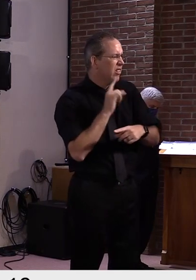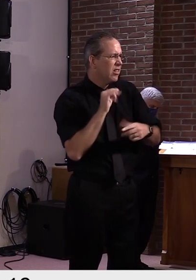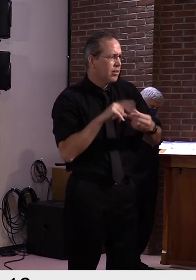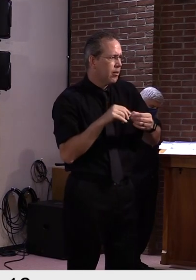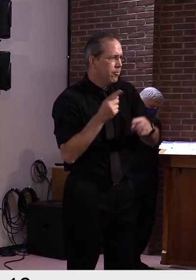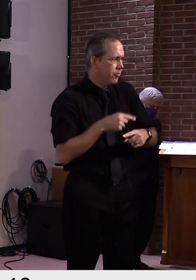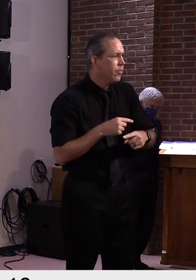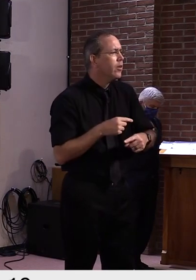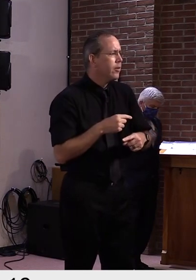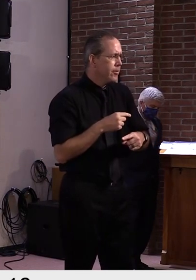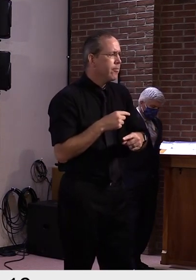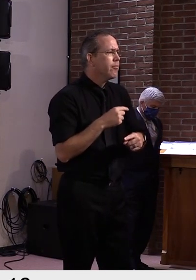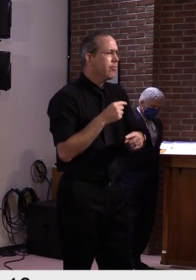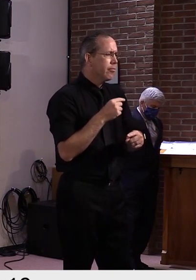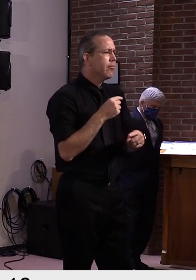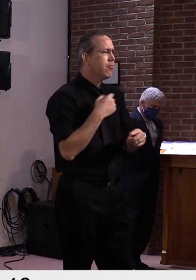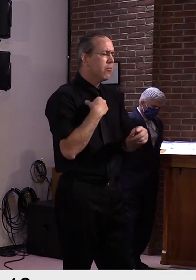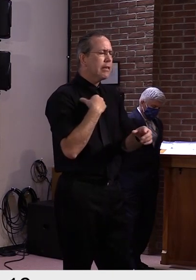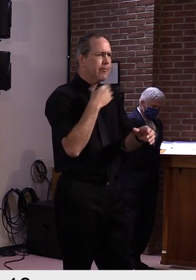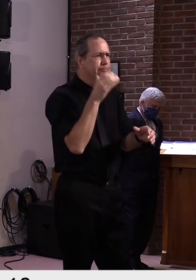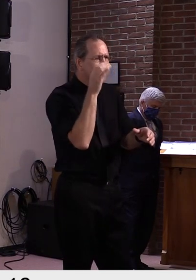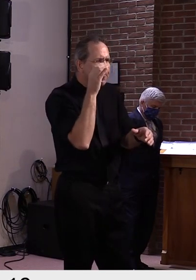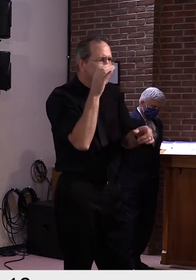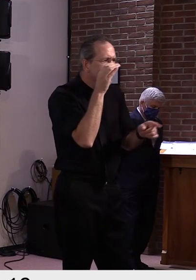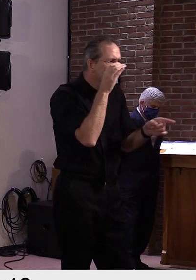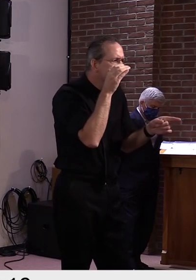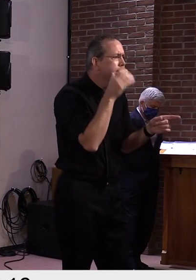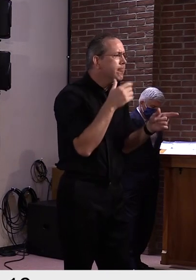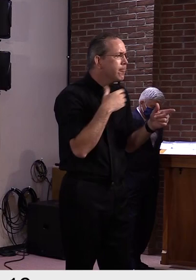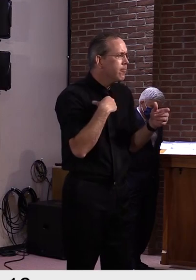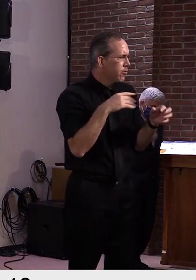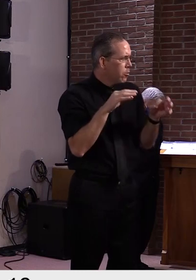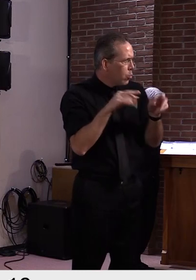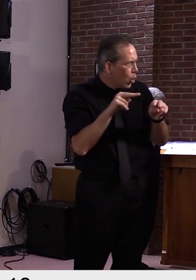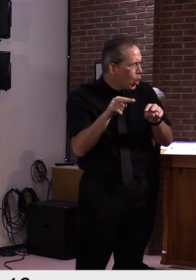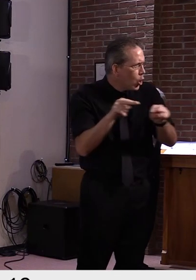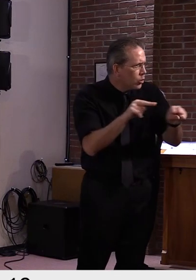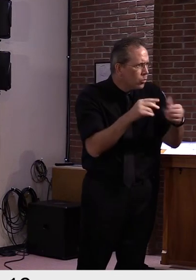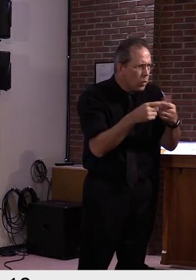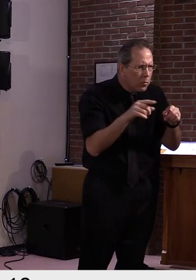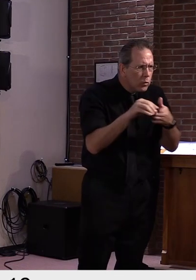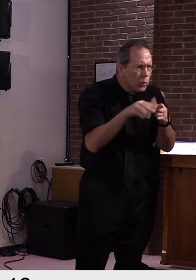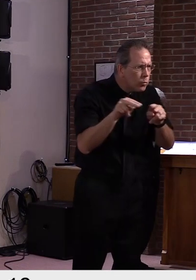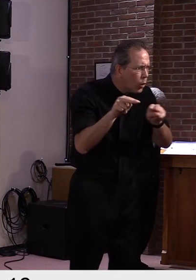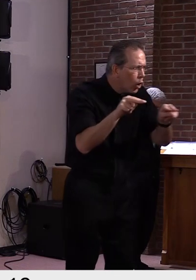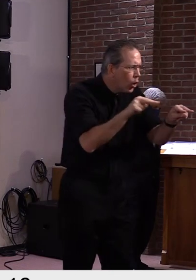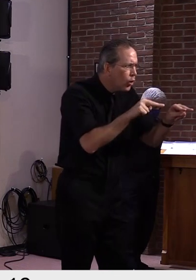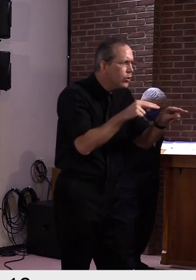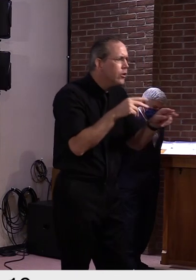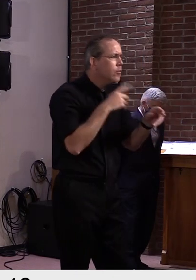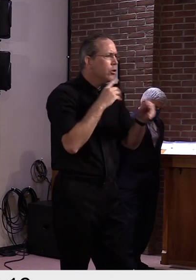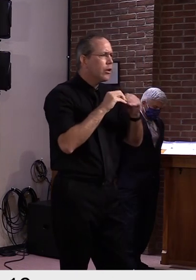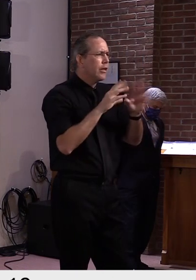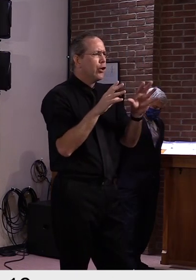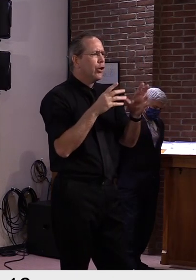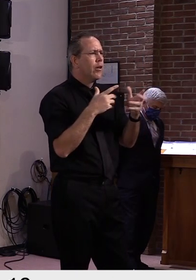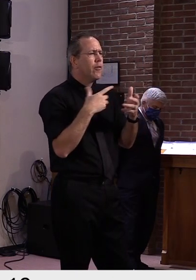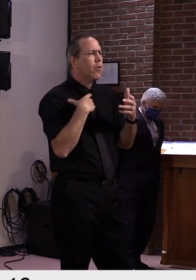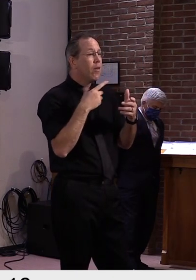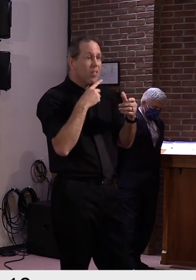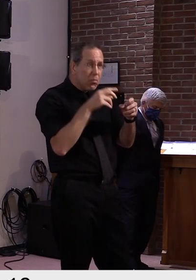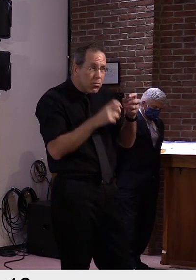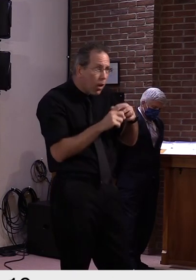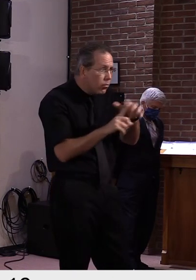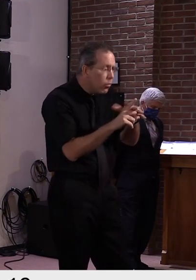Uh, we will be today releasing our social, emotional, mental health guidance, and that is an important component of